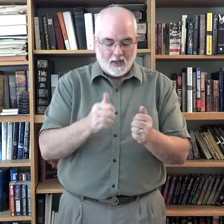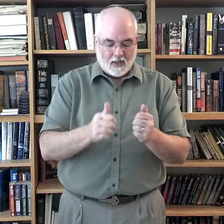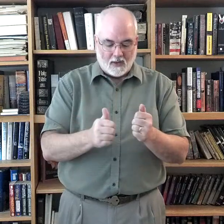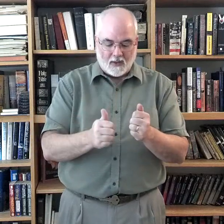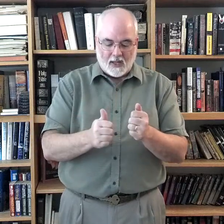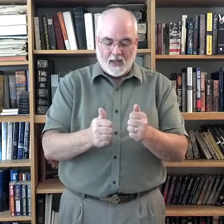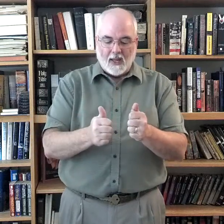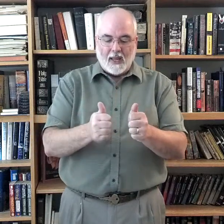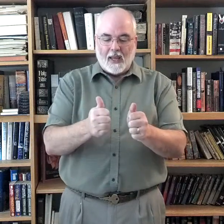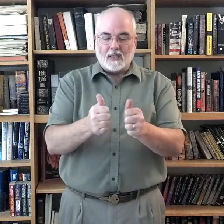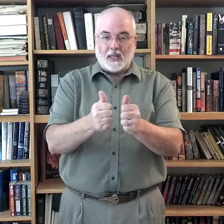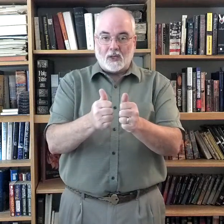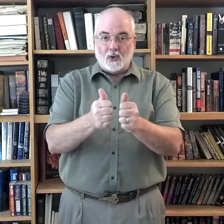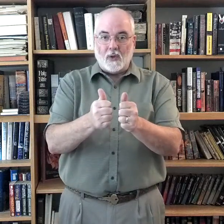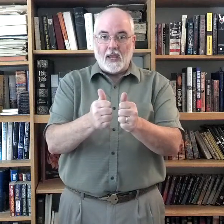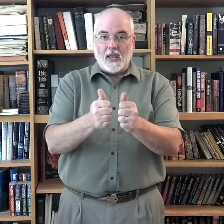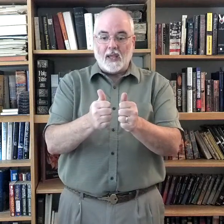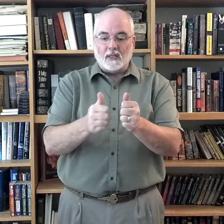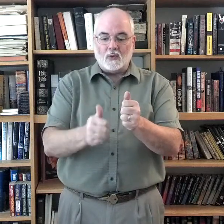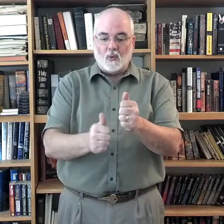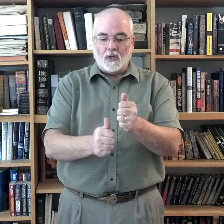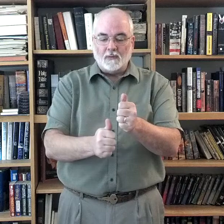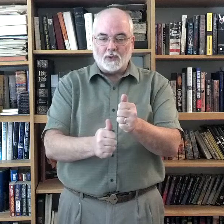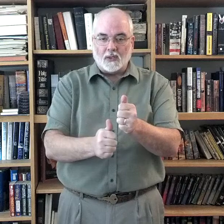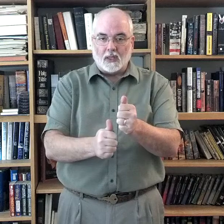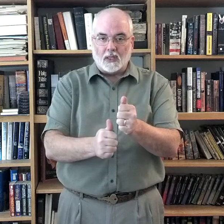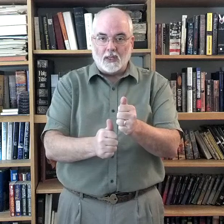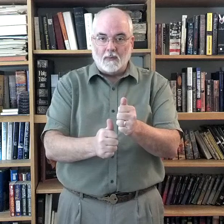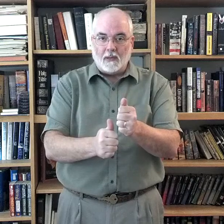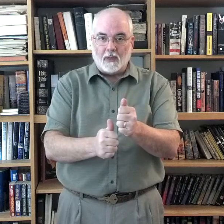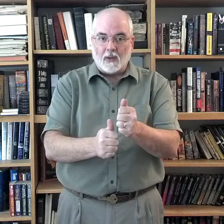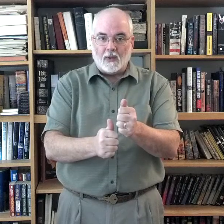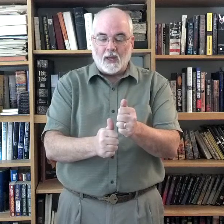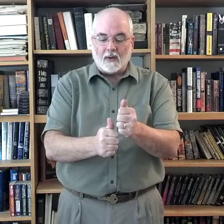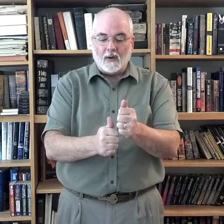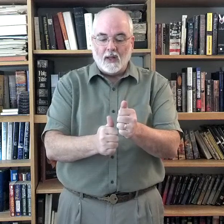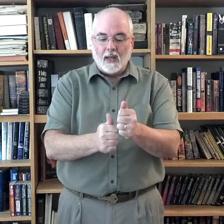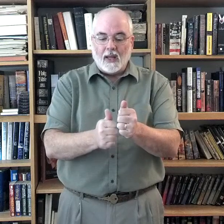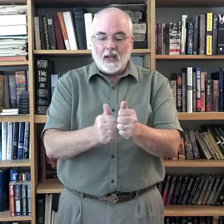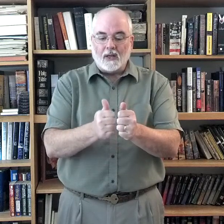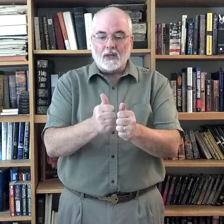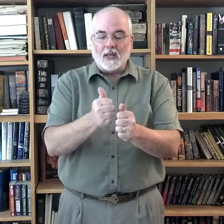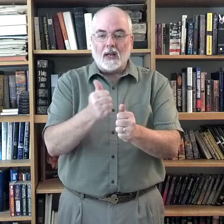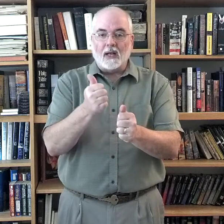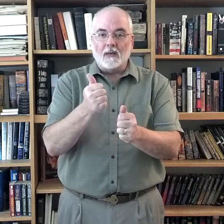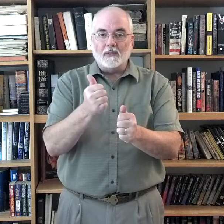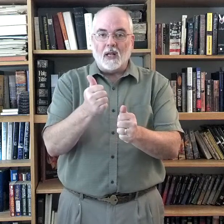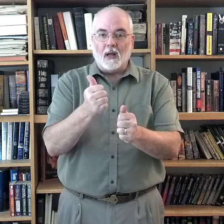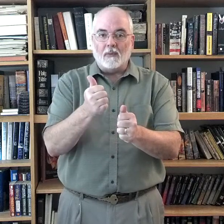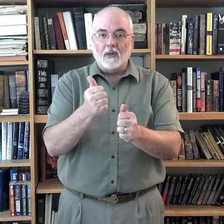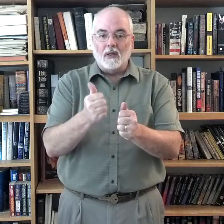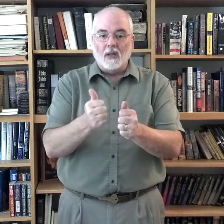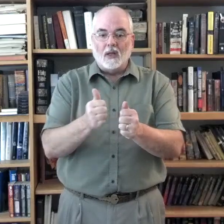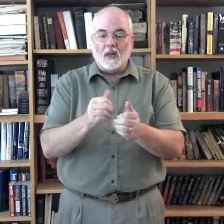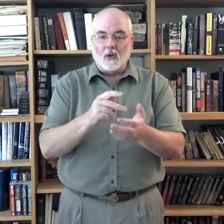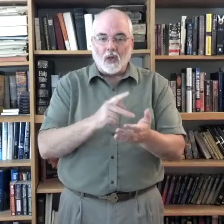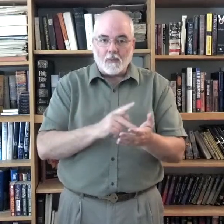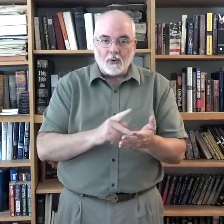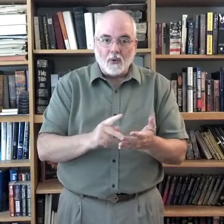Okay? And it's like two A hands. One of them starts a little bit below the other, and just kind of comes up. Okay? Pure